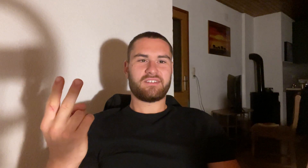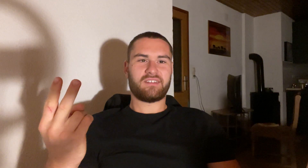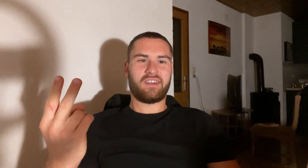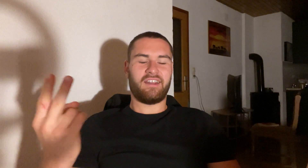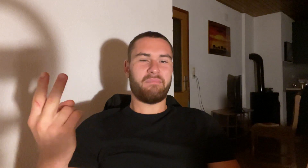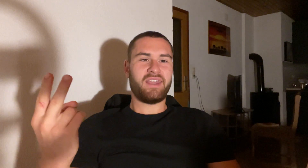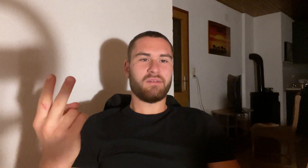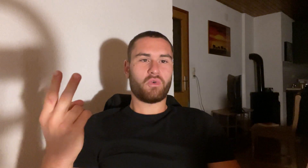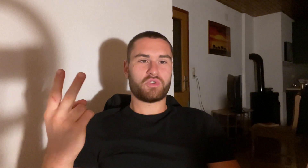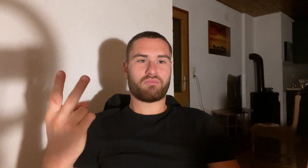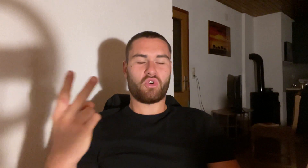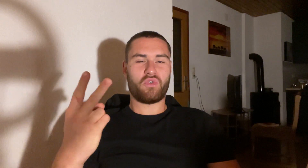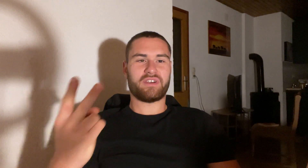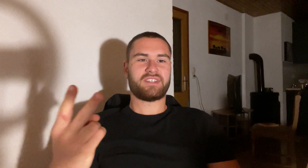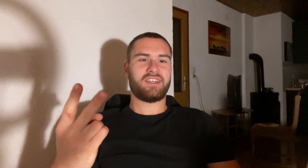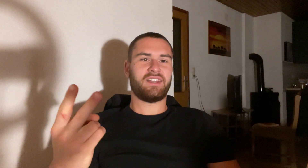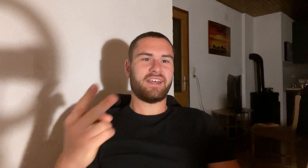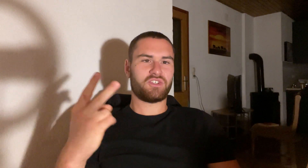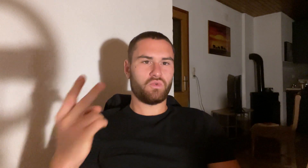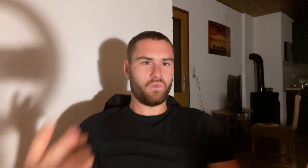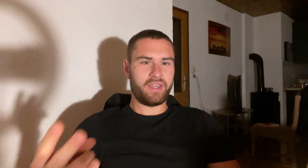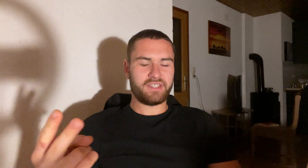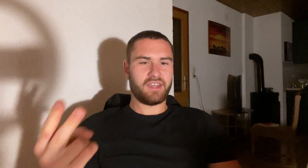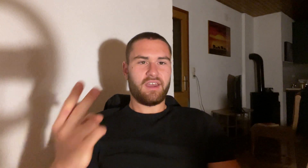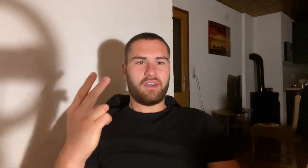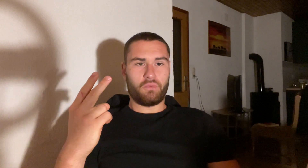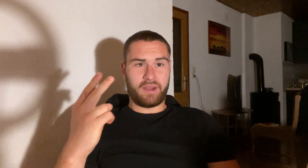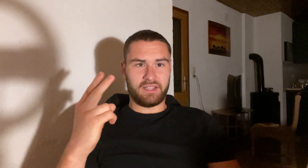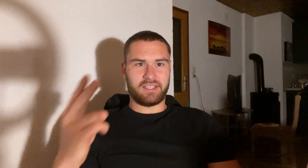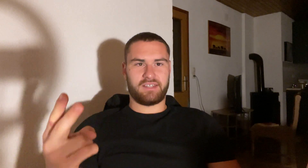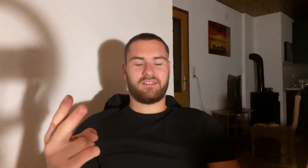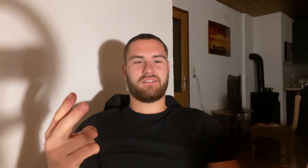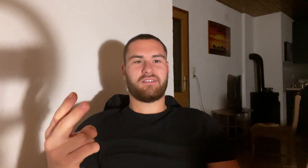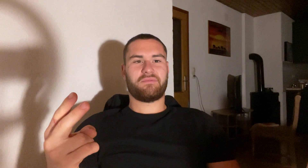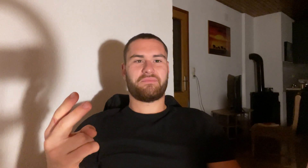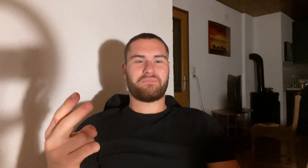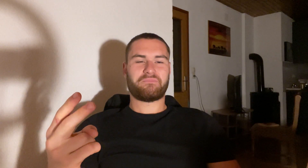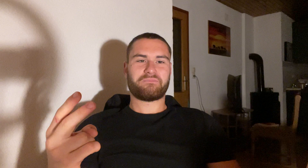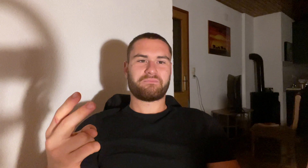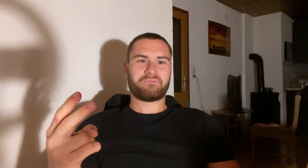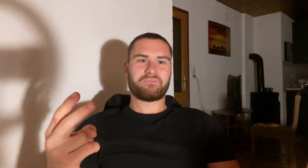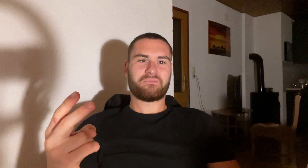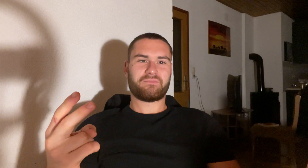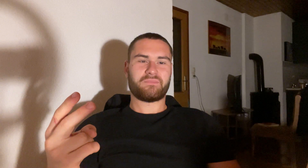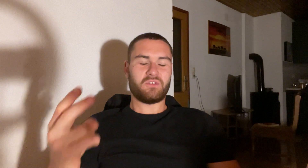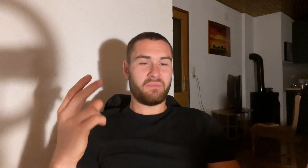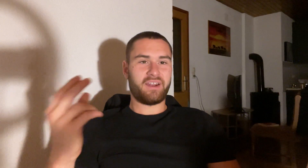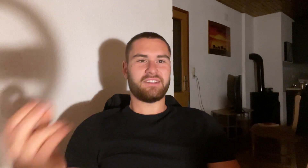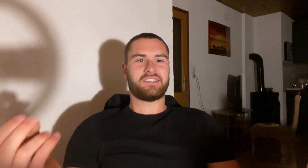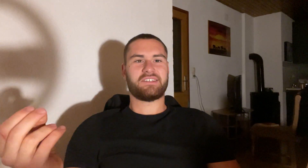and I made the most progress in the last two weeks you better listen. You better listen.